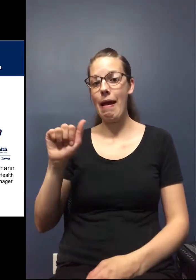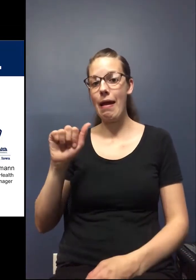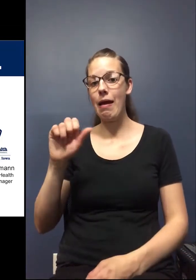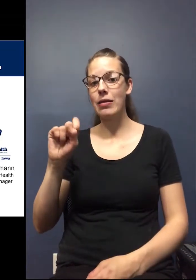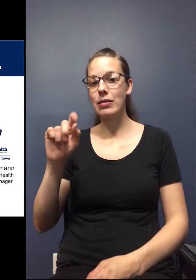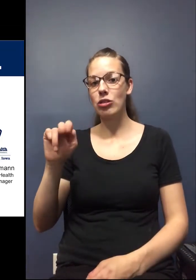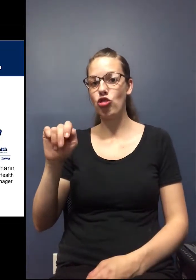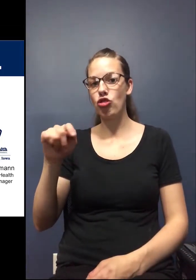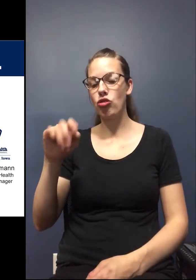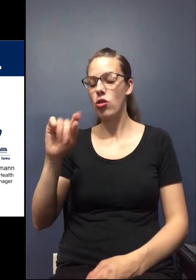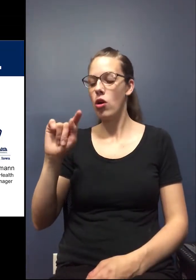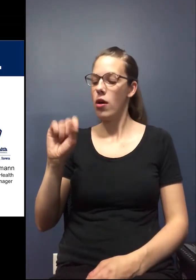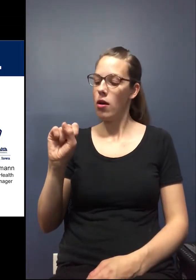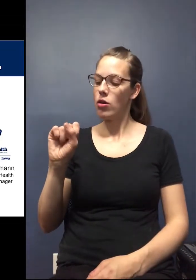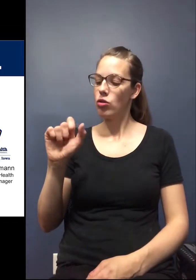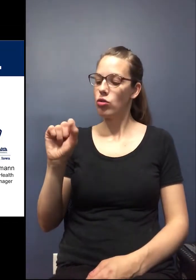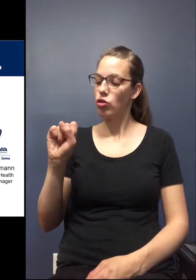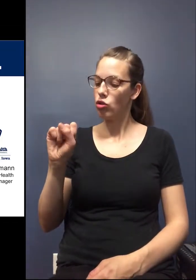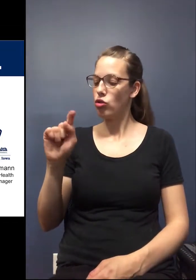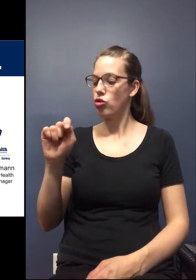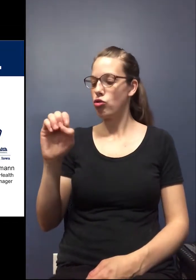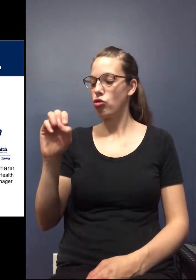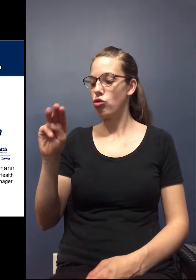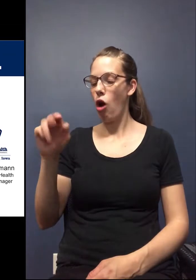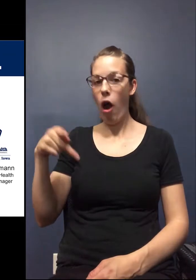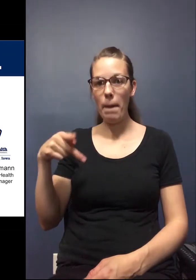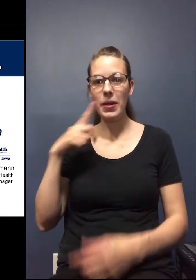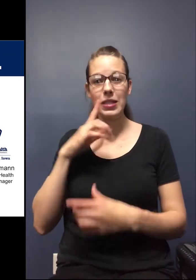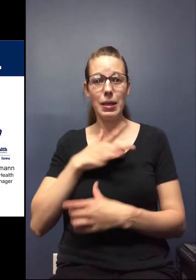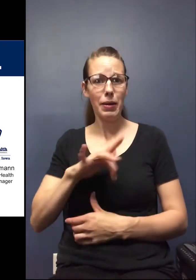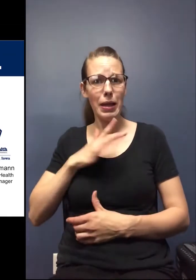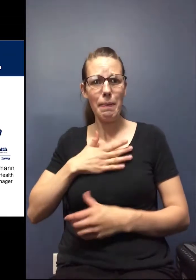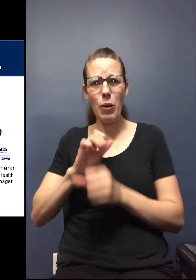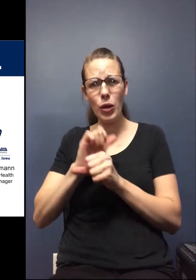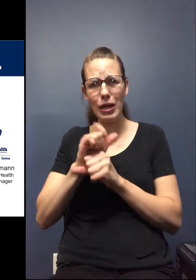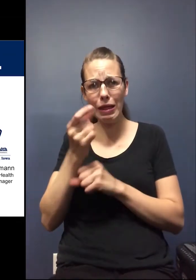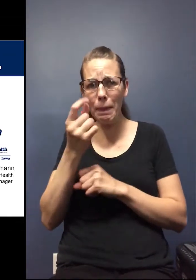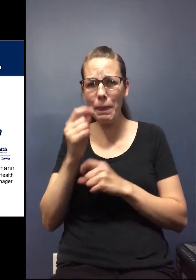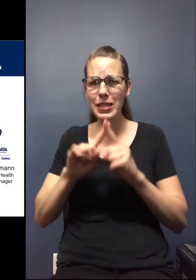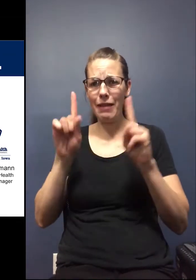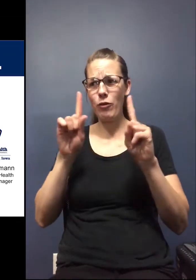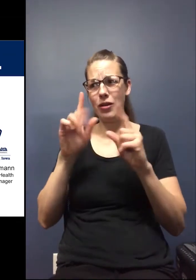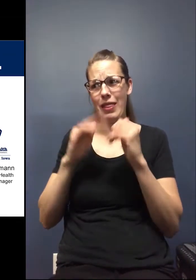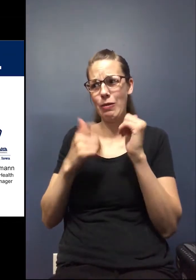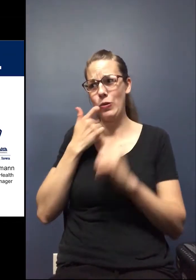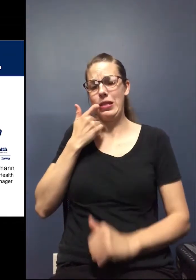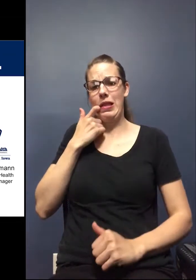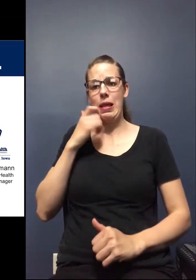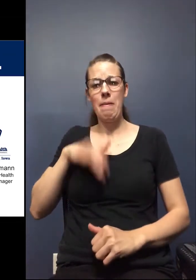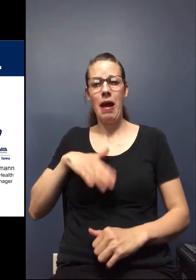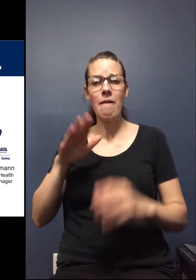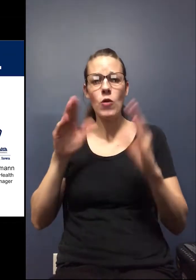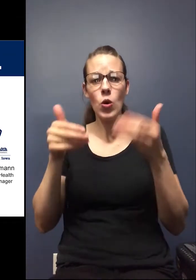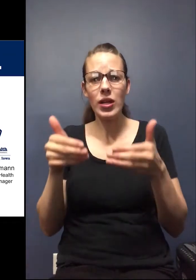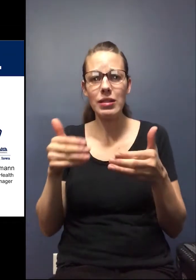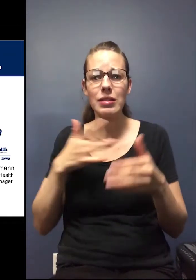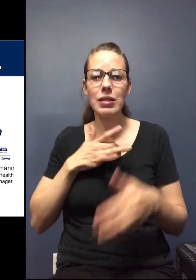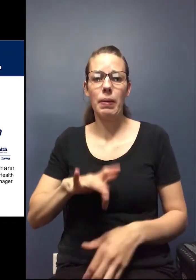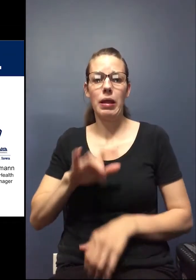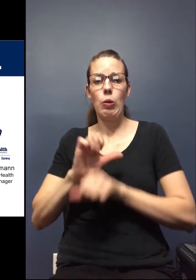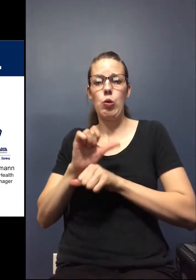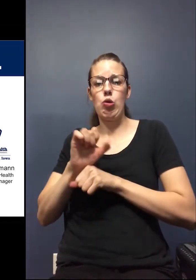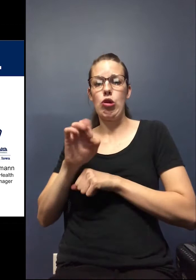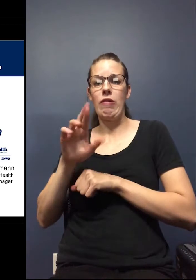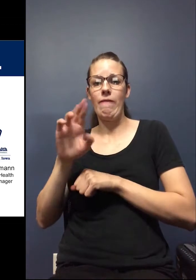Typically, my work would be a little bit different than the things that I've been working on over the last couple of months. So my focus is typically